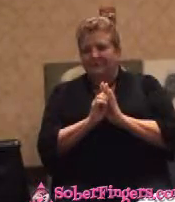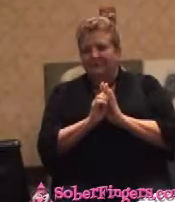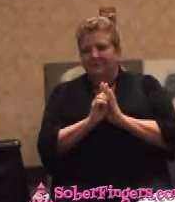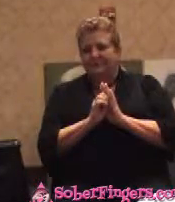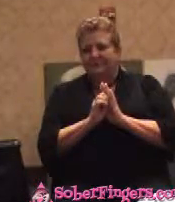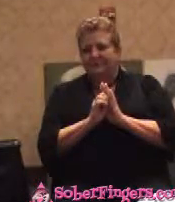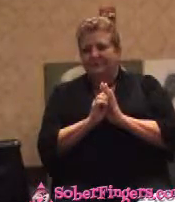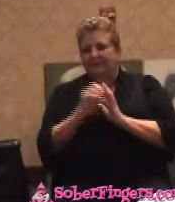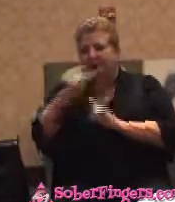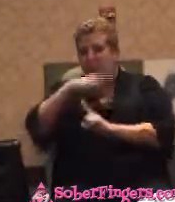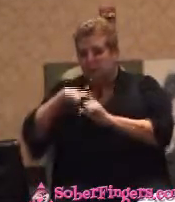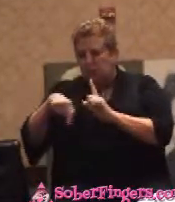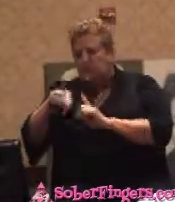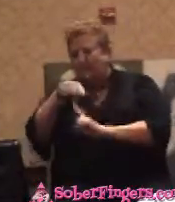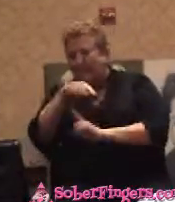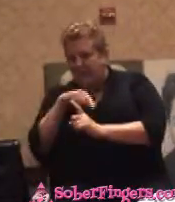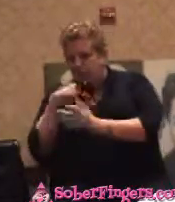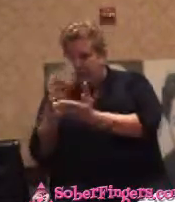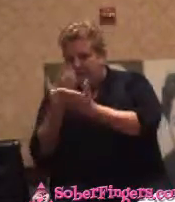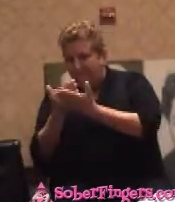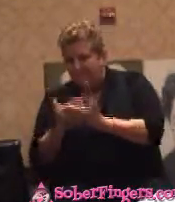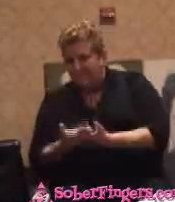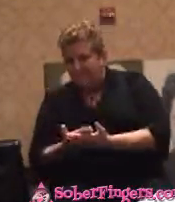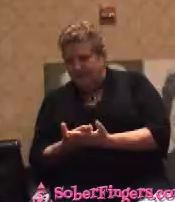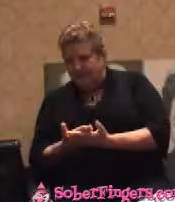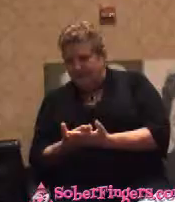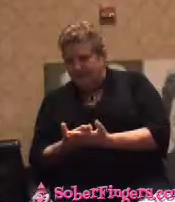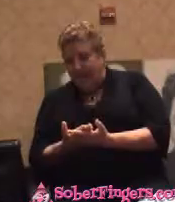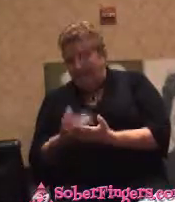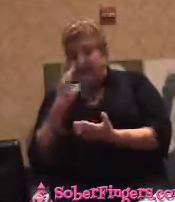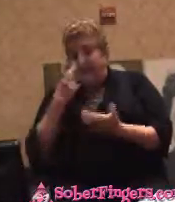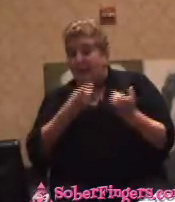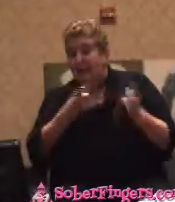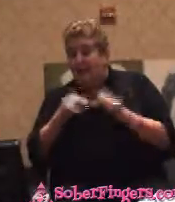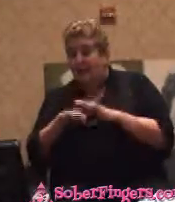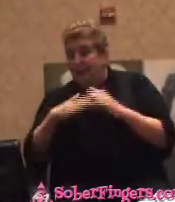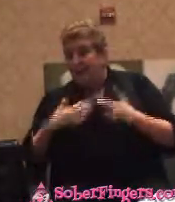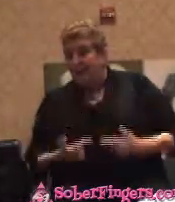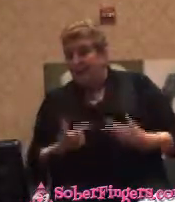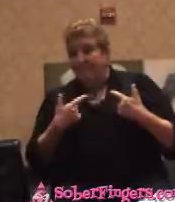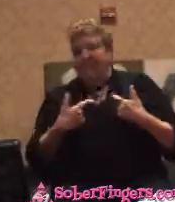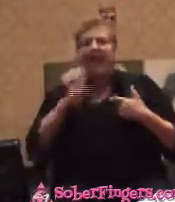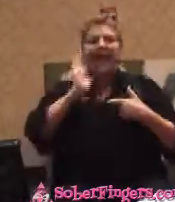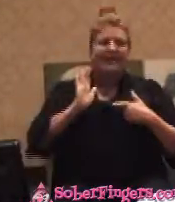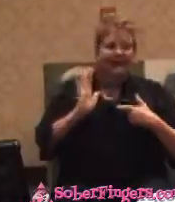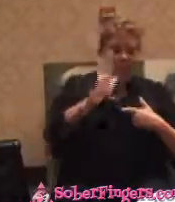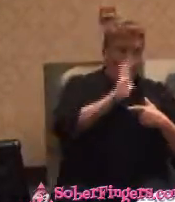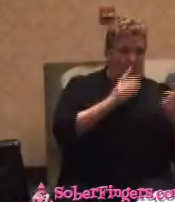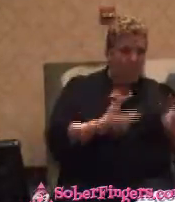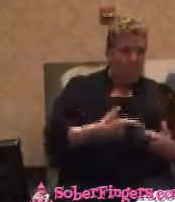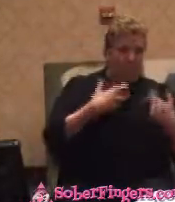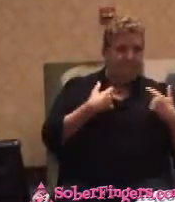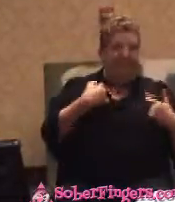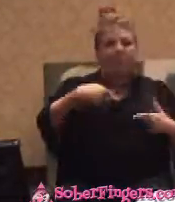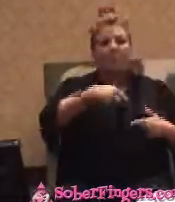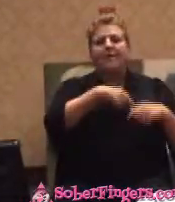And I've seen many in yours. We are blessed with the ability to